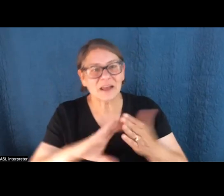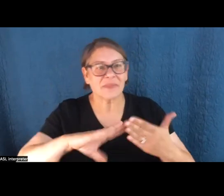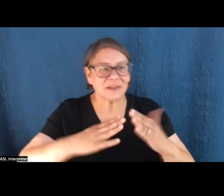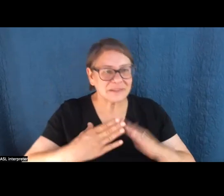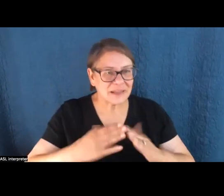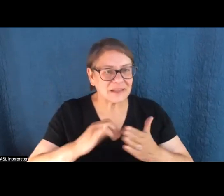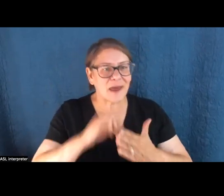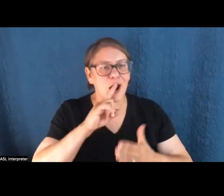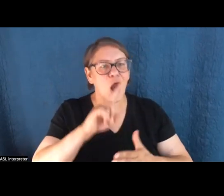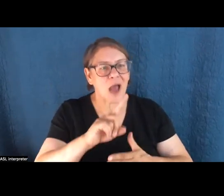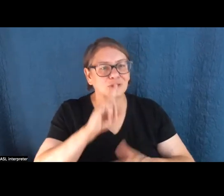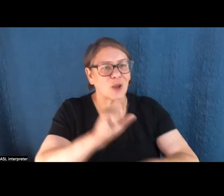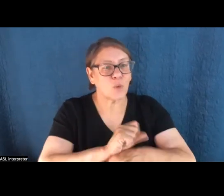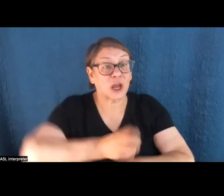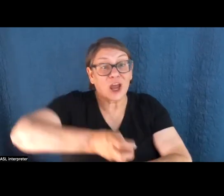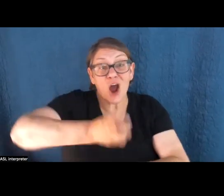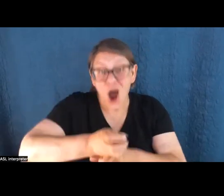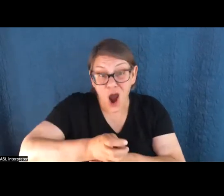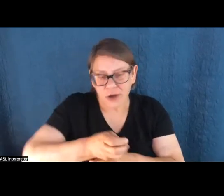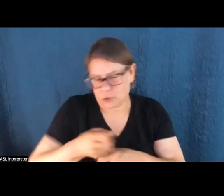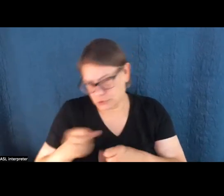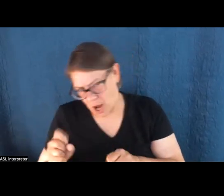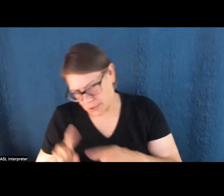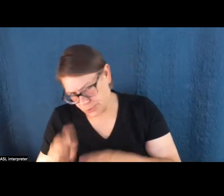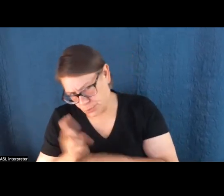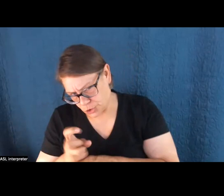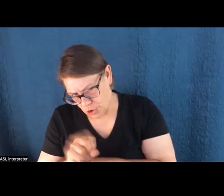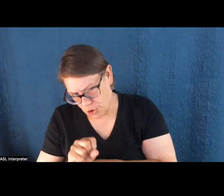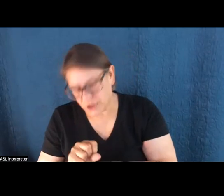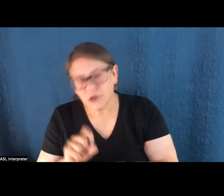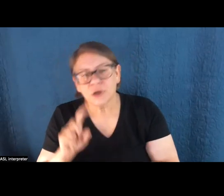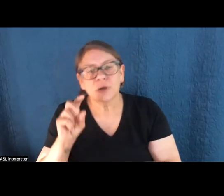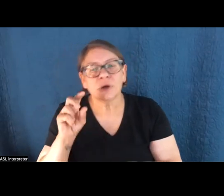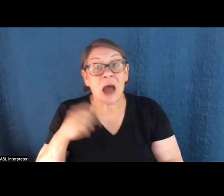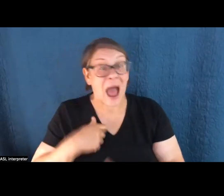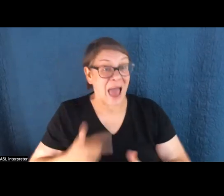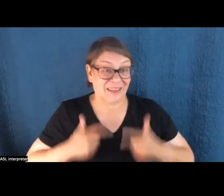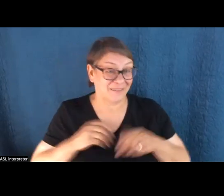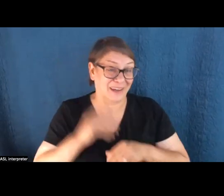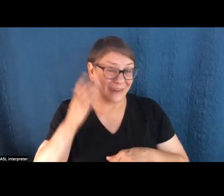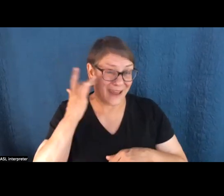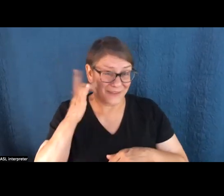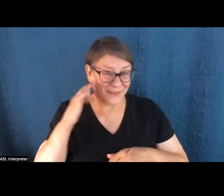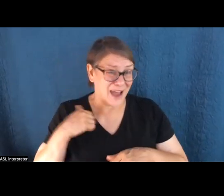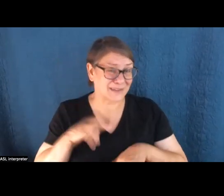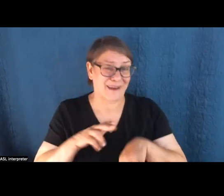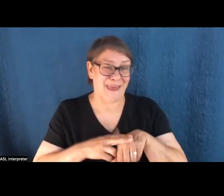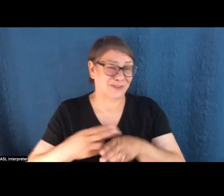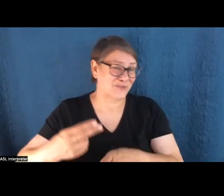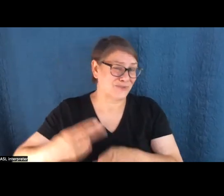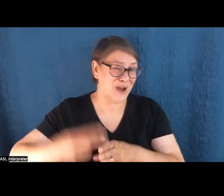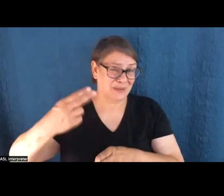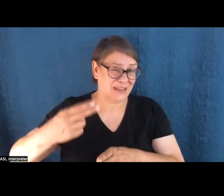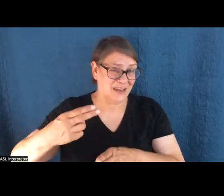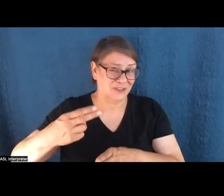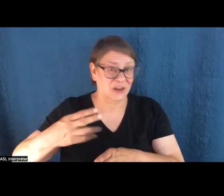actually working hard, or at least trying to work hard to solve this problem. I I live in California, which has a national reputation and really